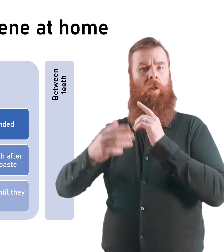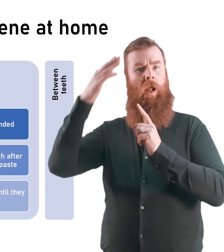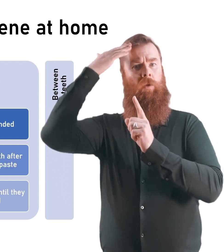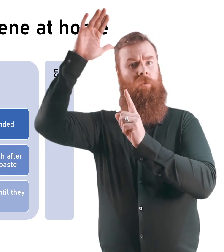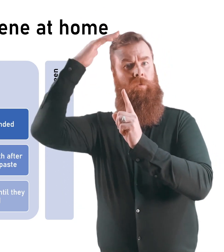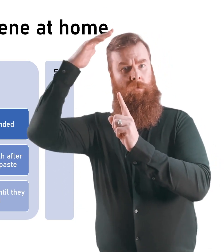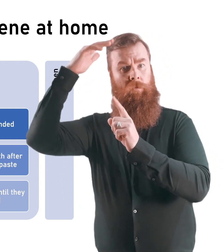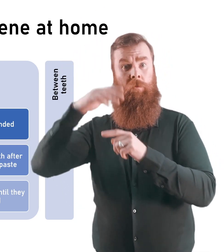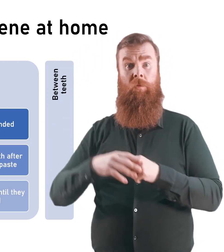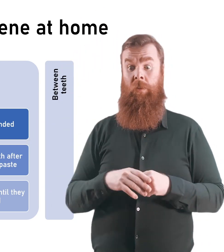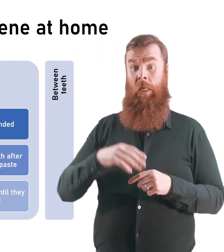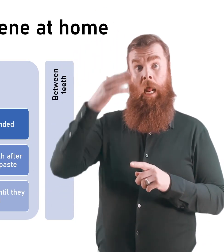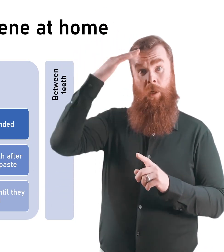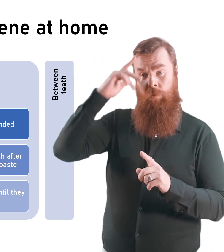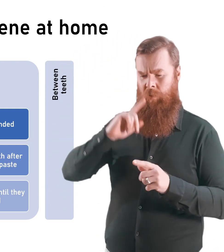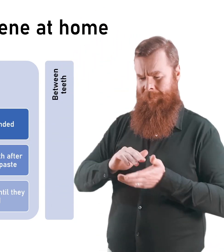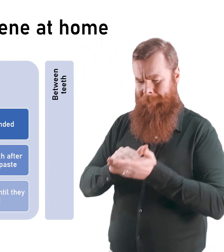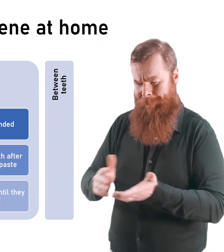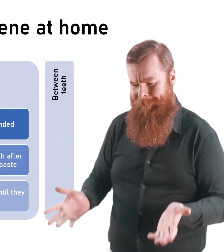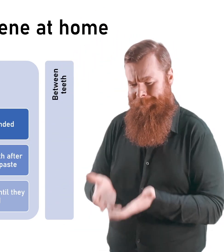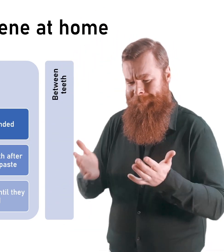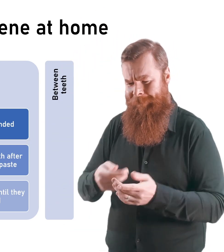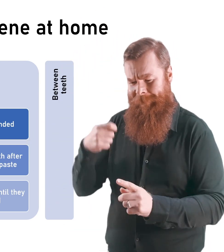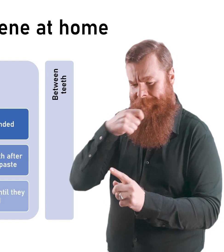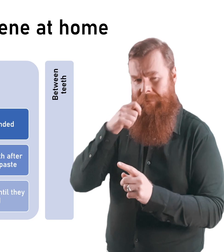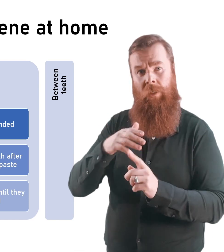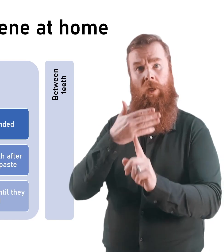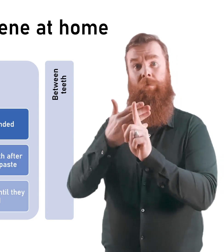Adults should help children brush until they are 9 years old.